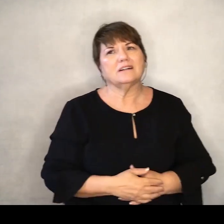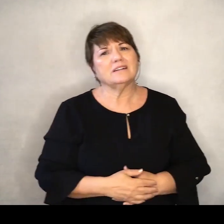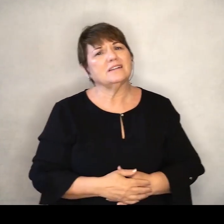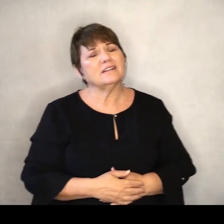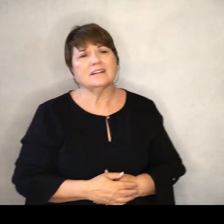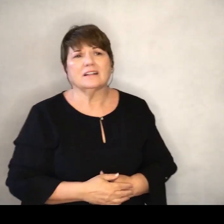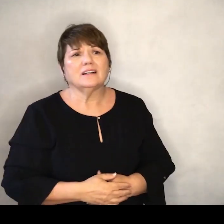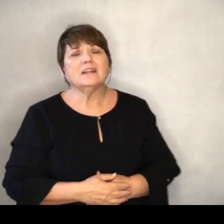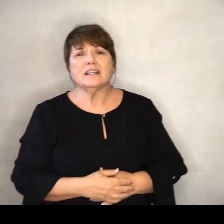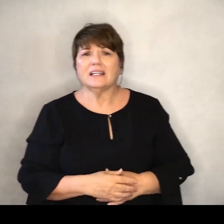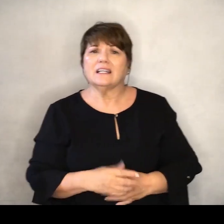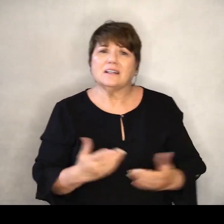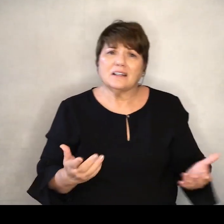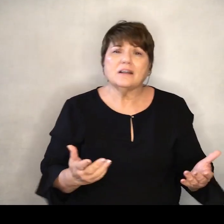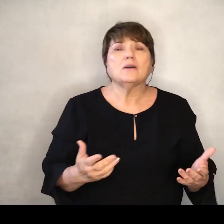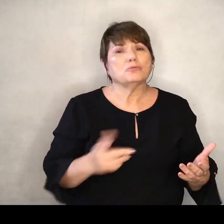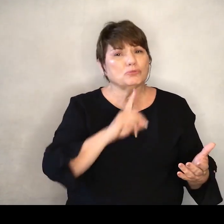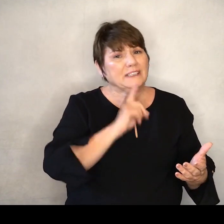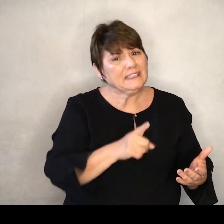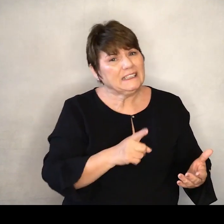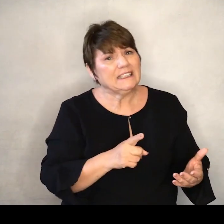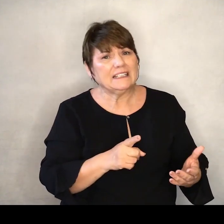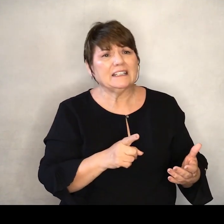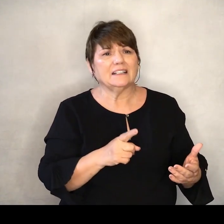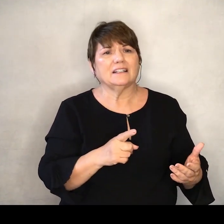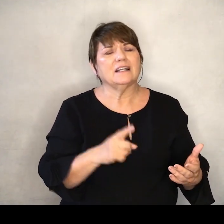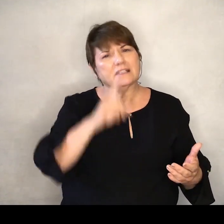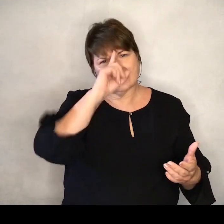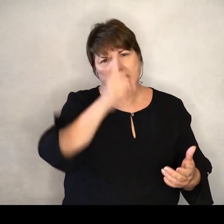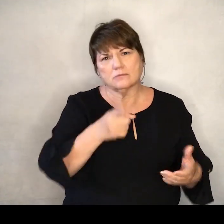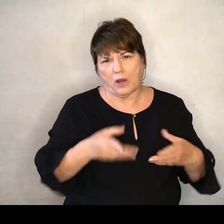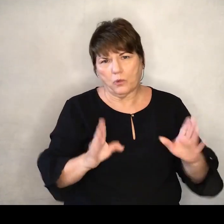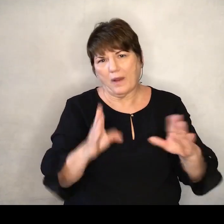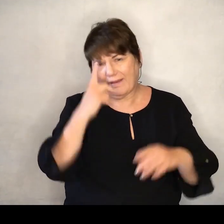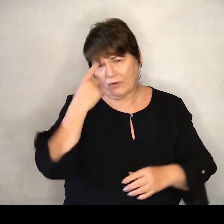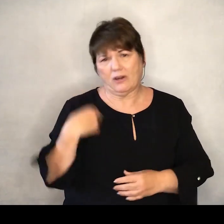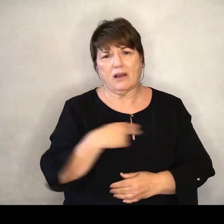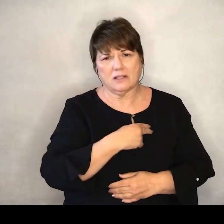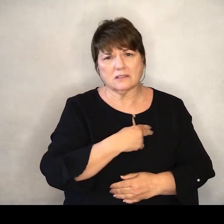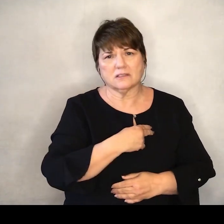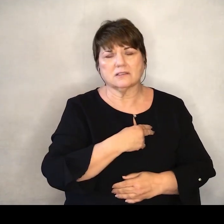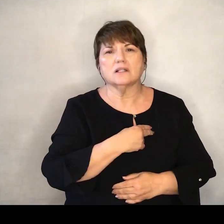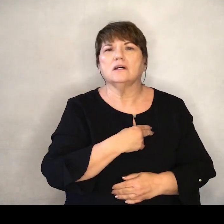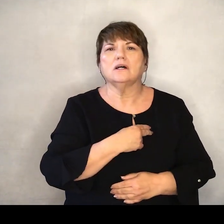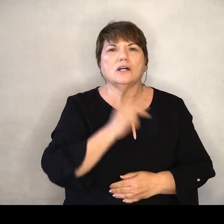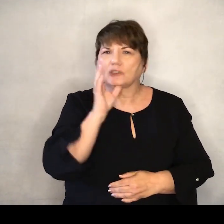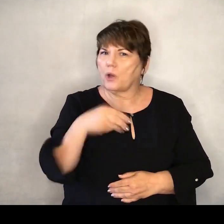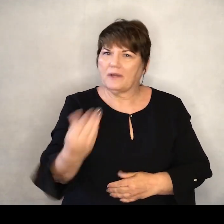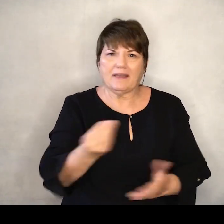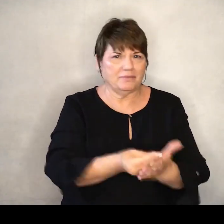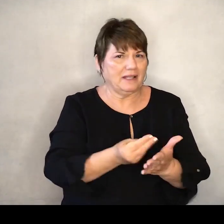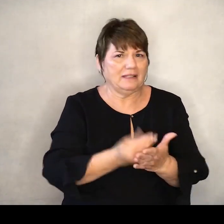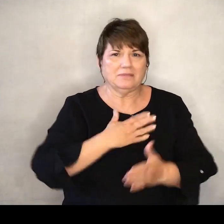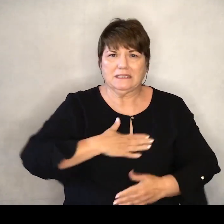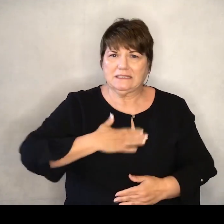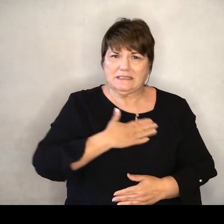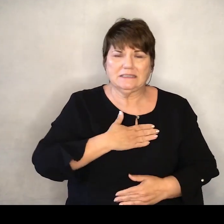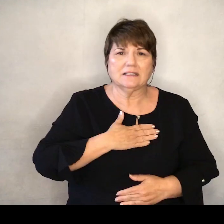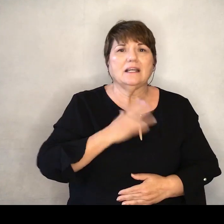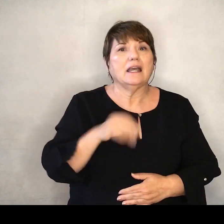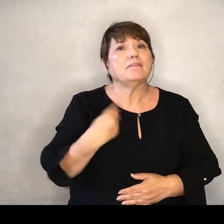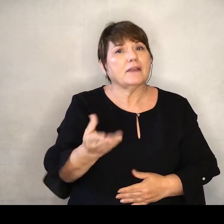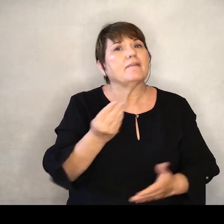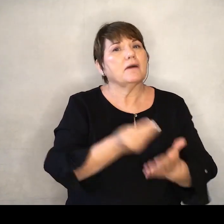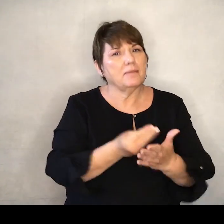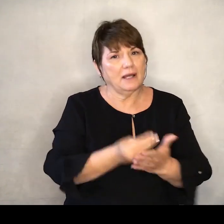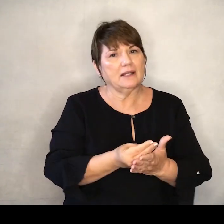unbelievably cruel But it's actually It actually is smart for us Right? Don't give them money Because if you give